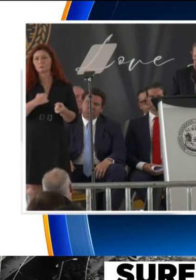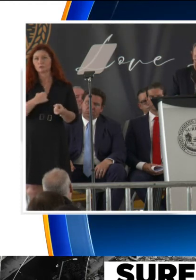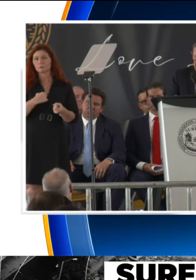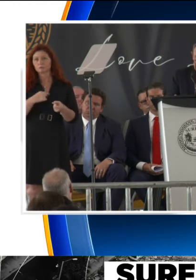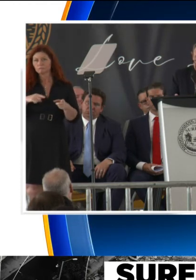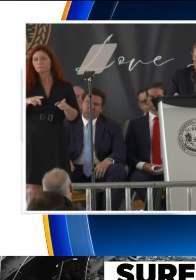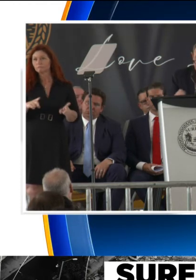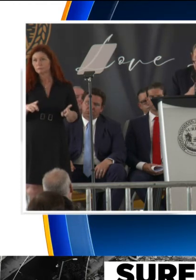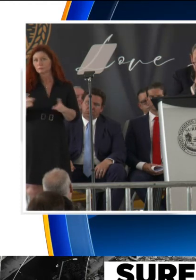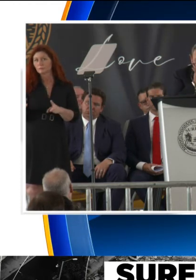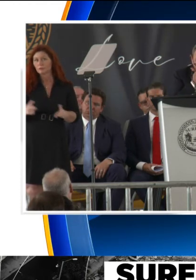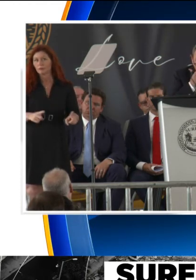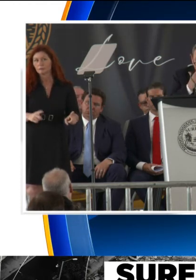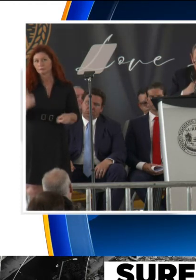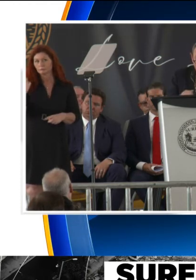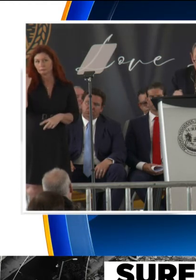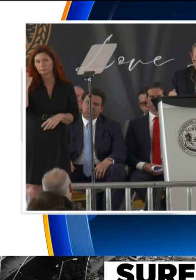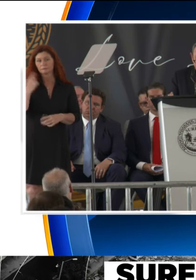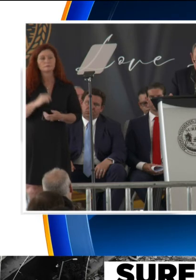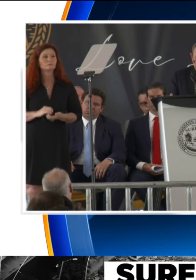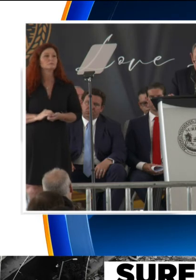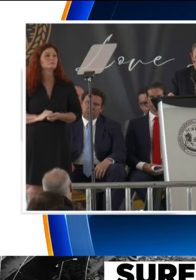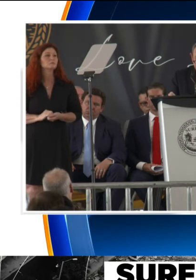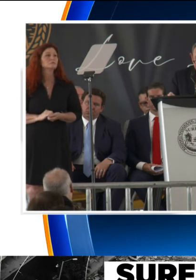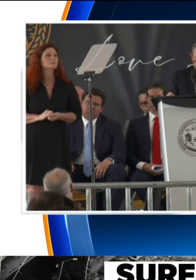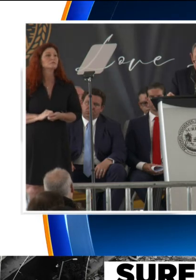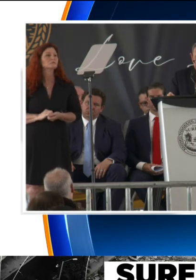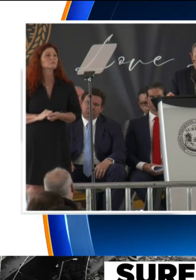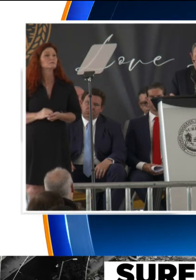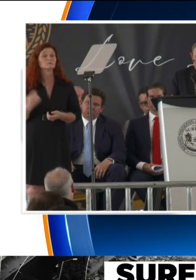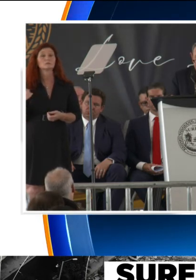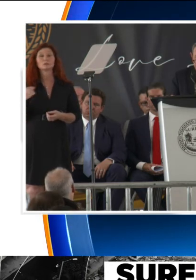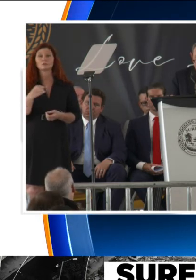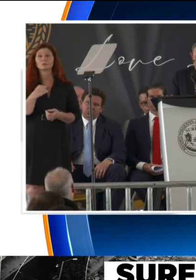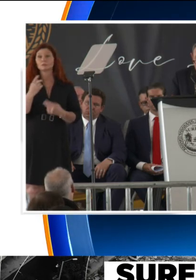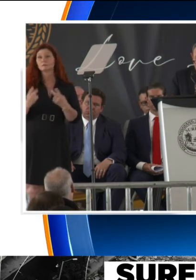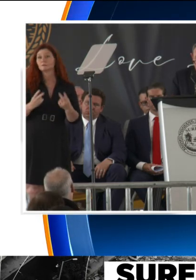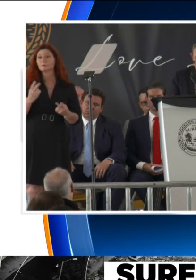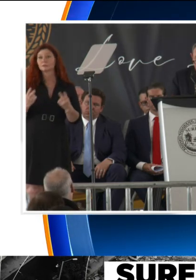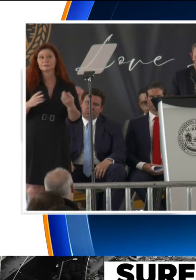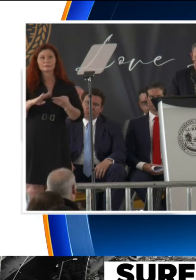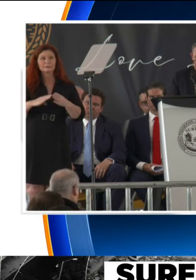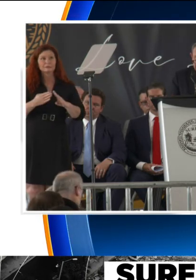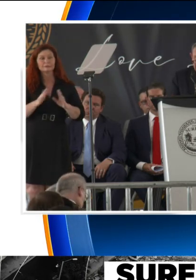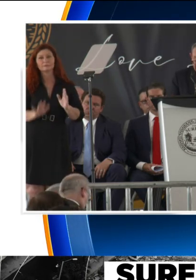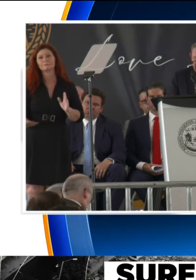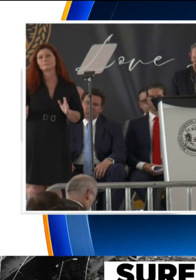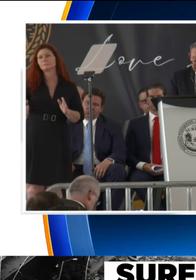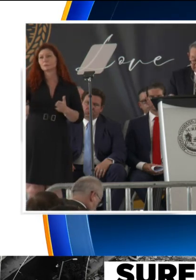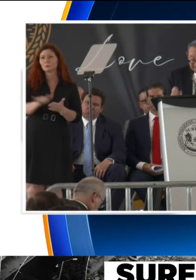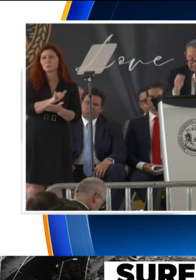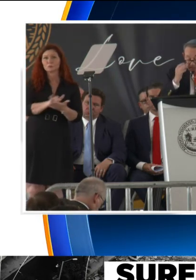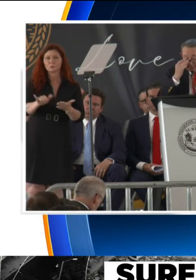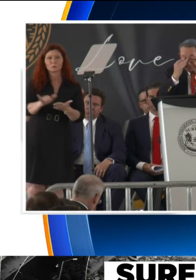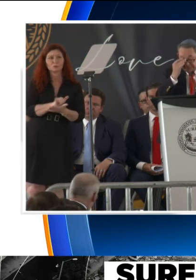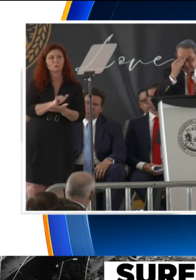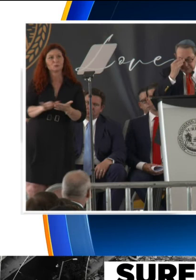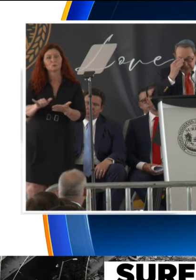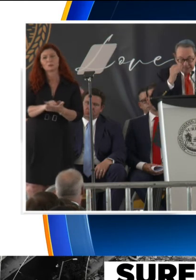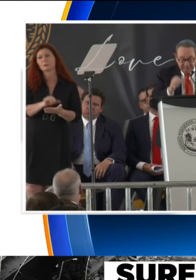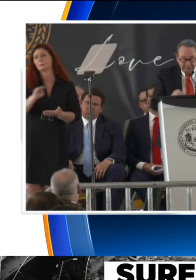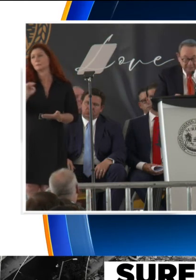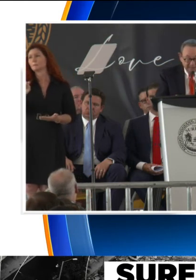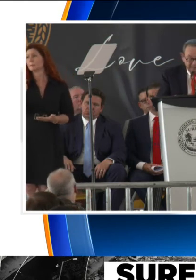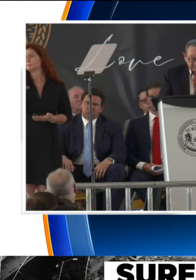this tragic loss. We have visited cities in New York, Southampton, Memphis,